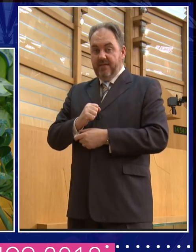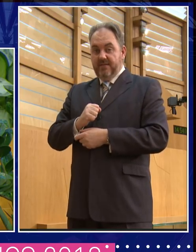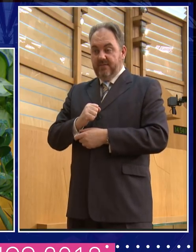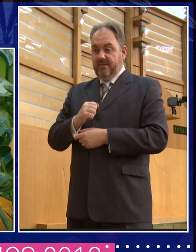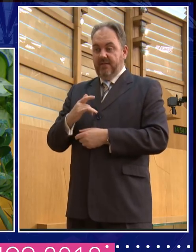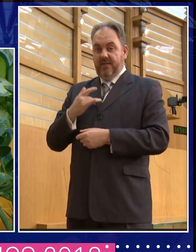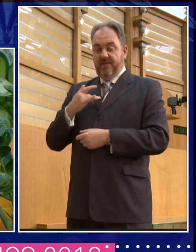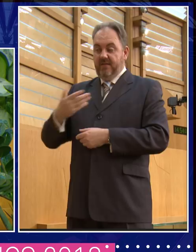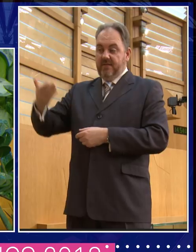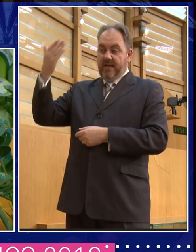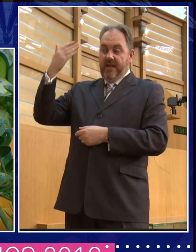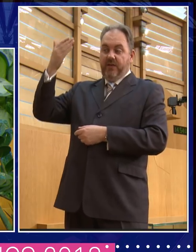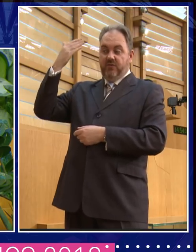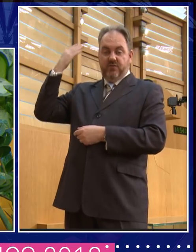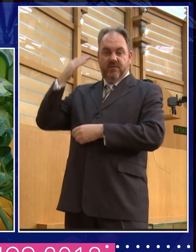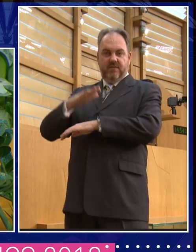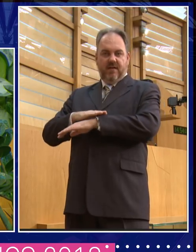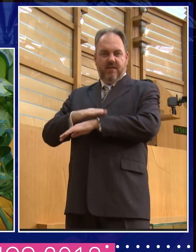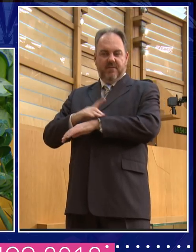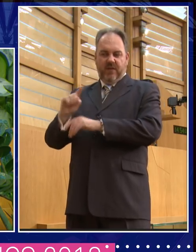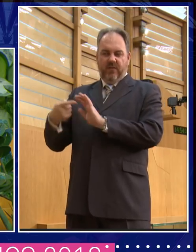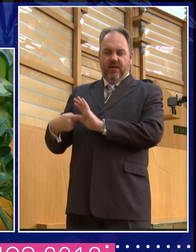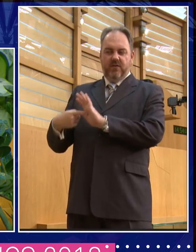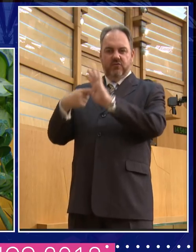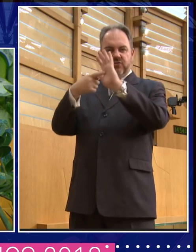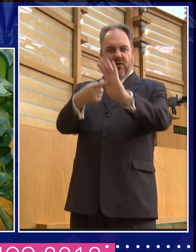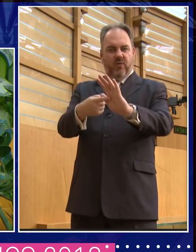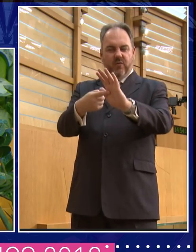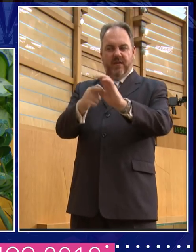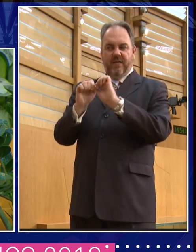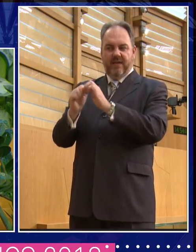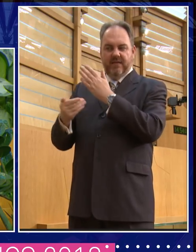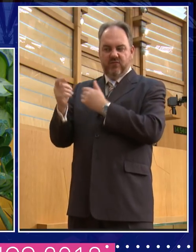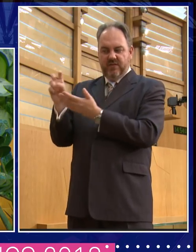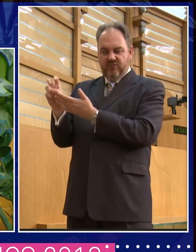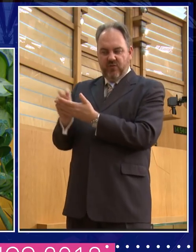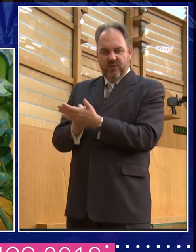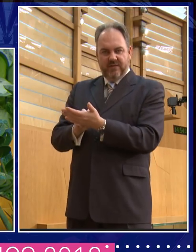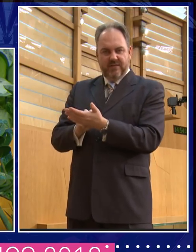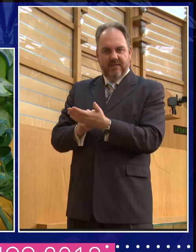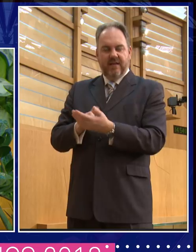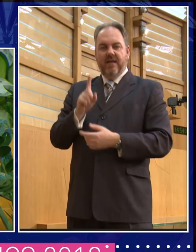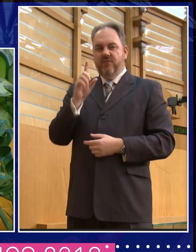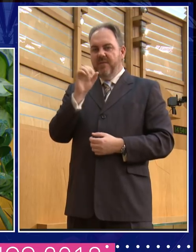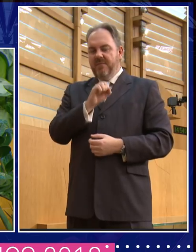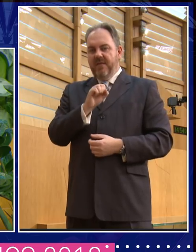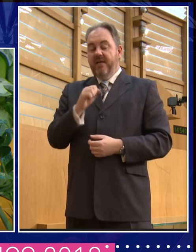literature are presented. And, again, it's about feminism always being bifocal. And,